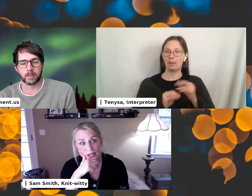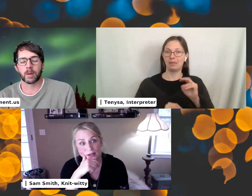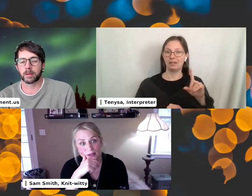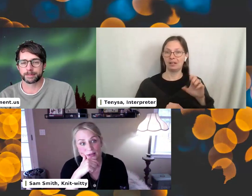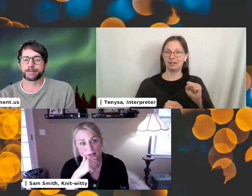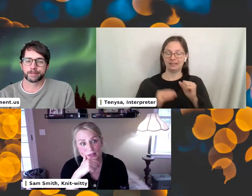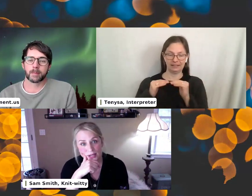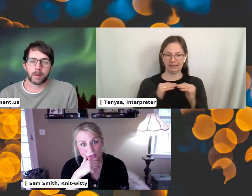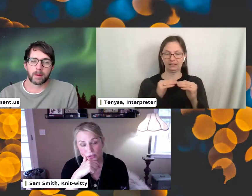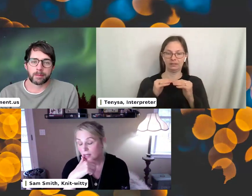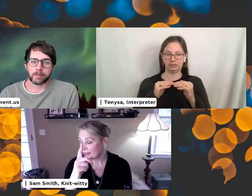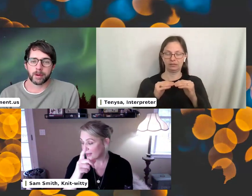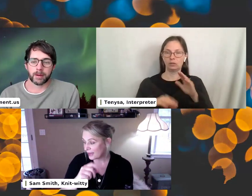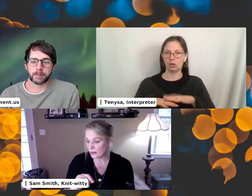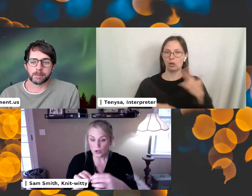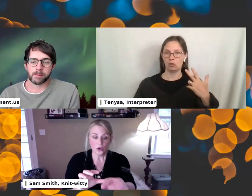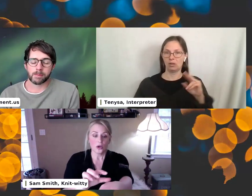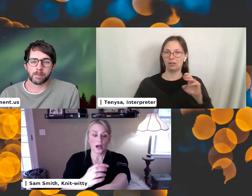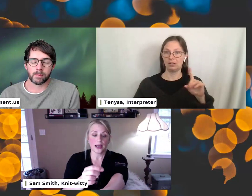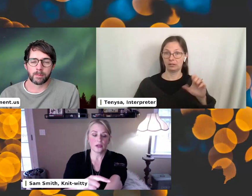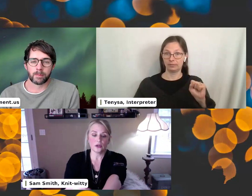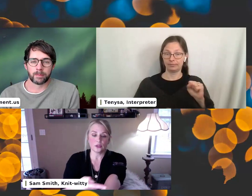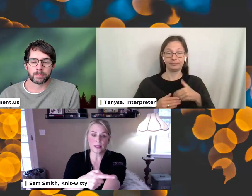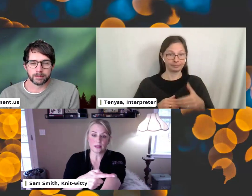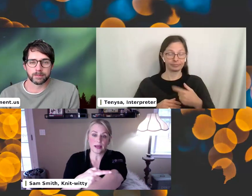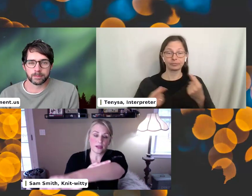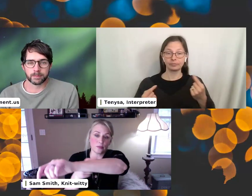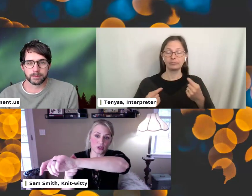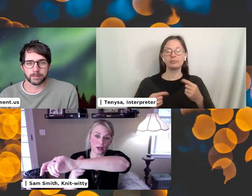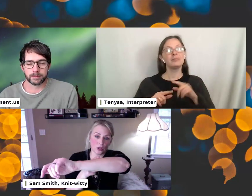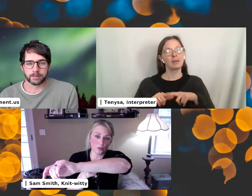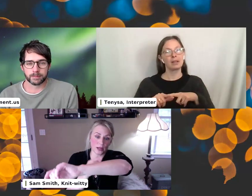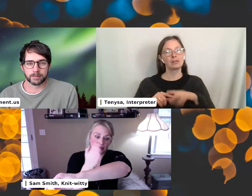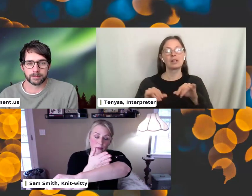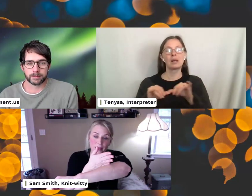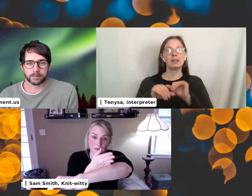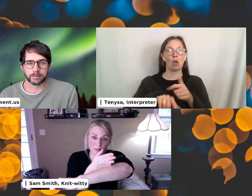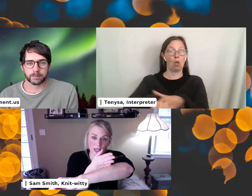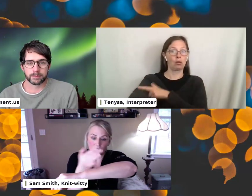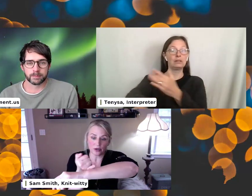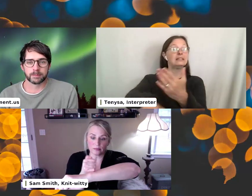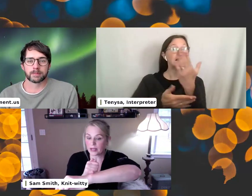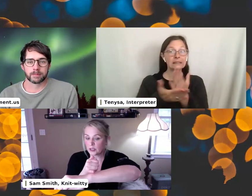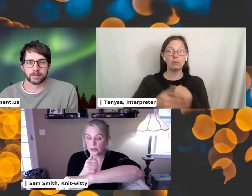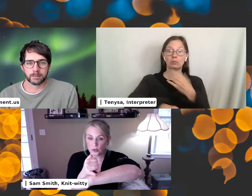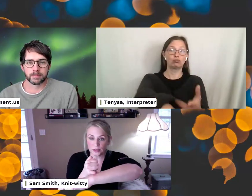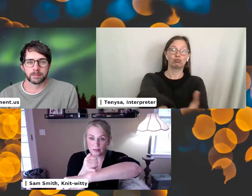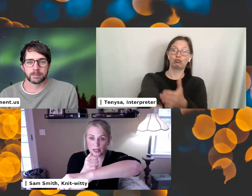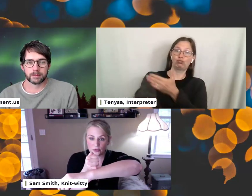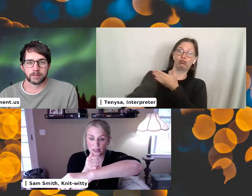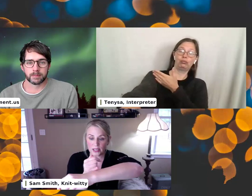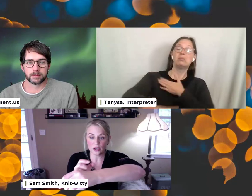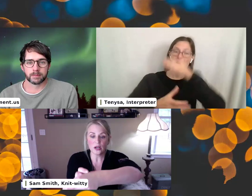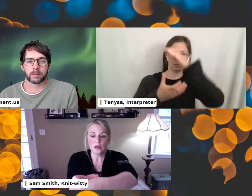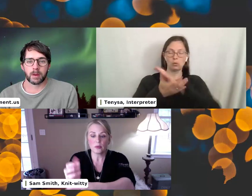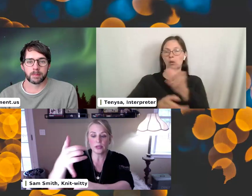the three needles. Then I, you know, it depends on, and then you measure how long you want it. Some of mine come up to here. My husband just wants them,